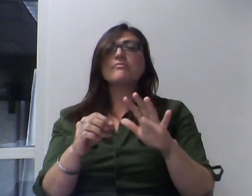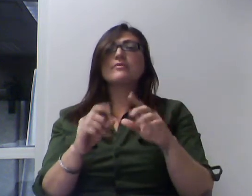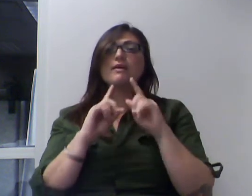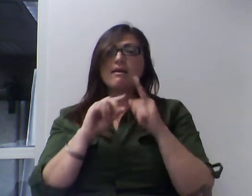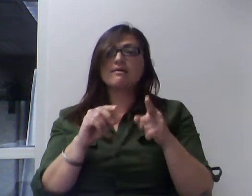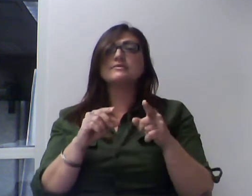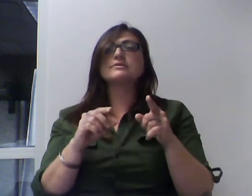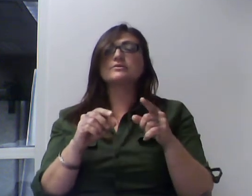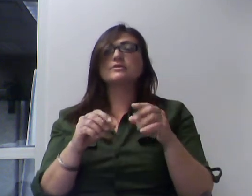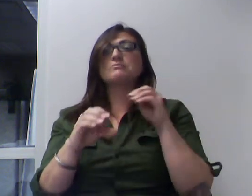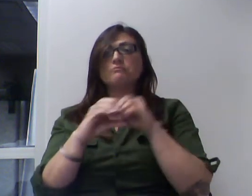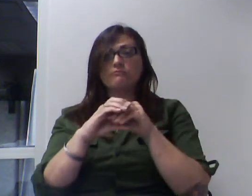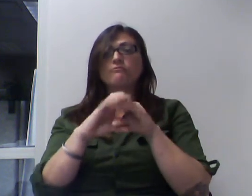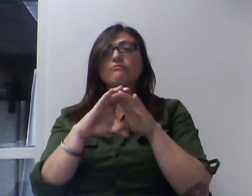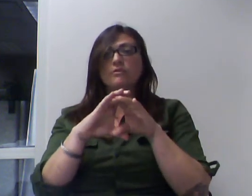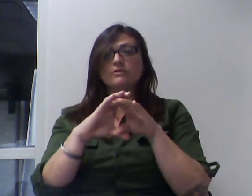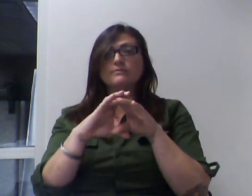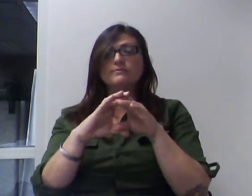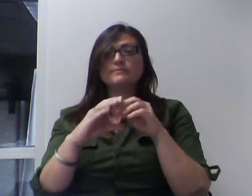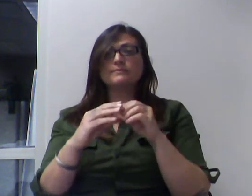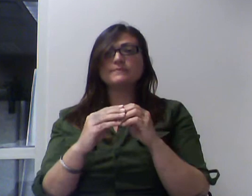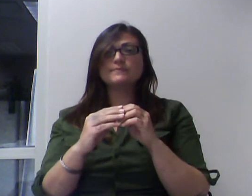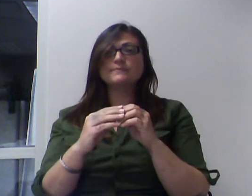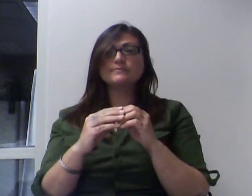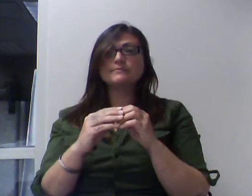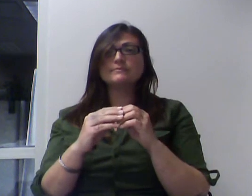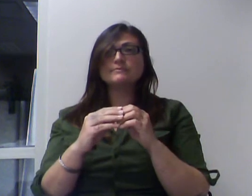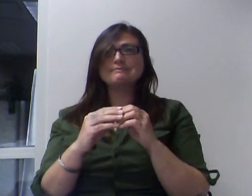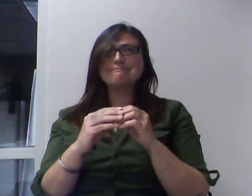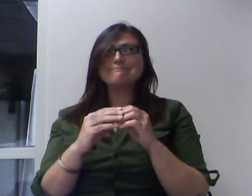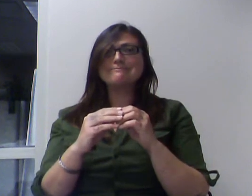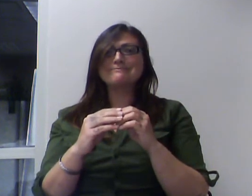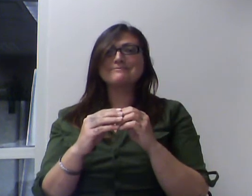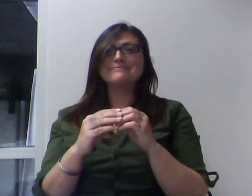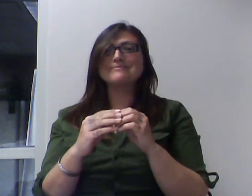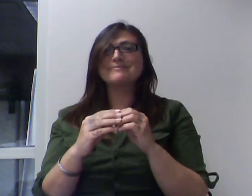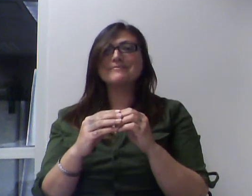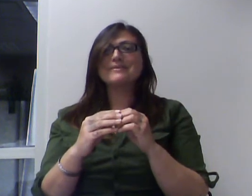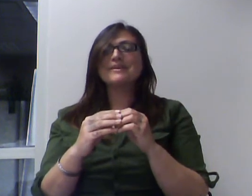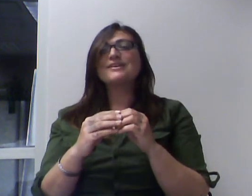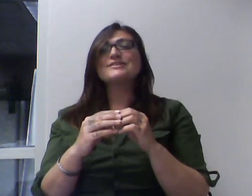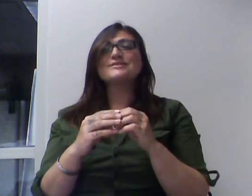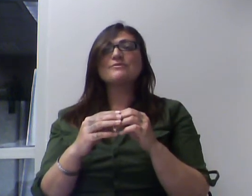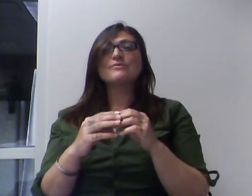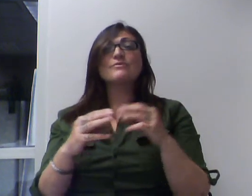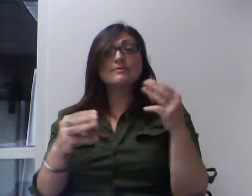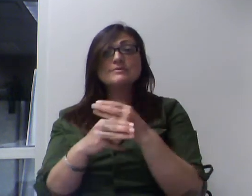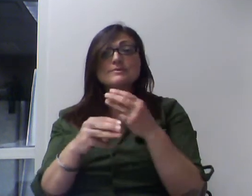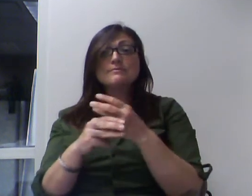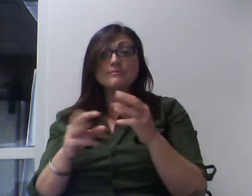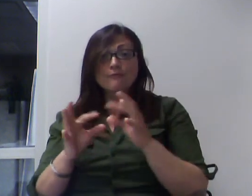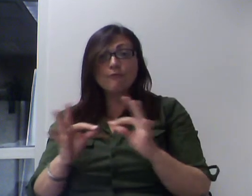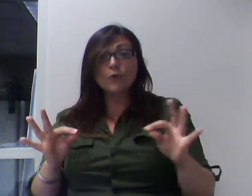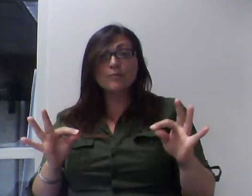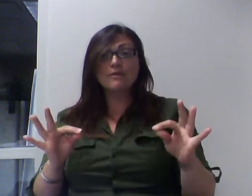Now let's go back. I mentioned that we have a formula for doing these things. Let's go back and see what that formula is.